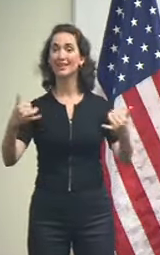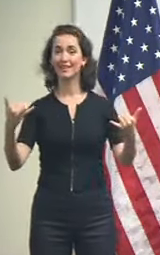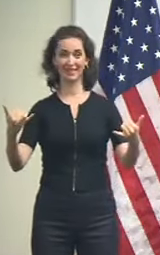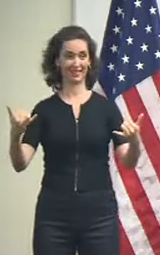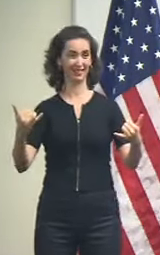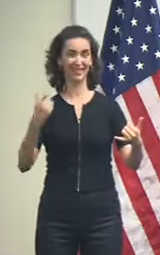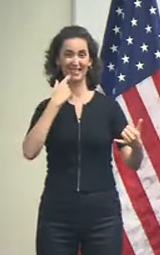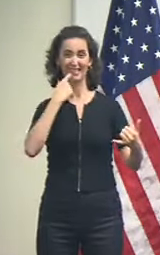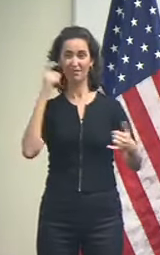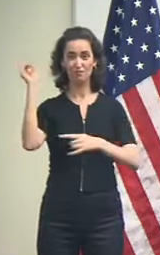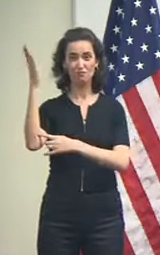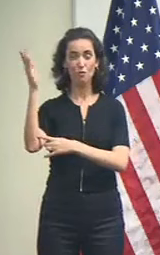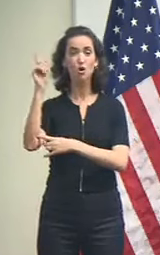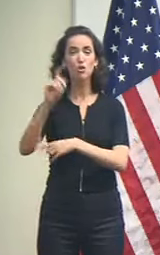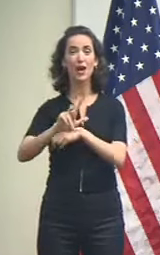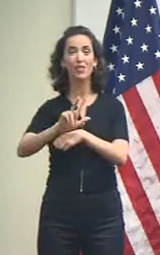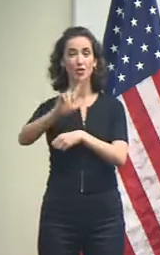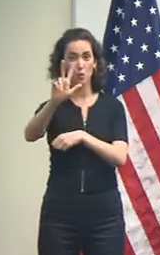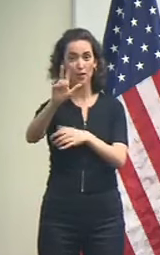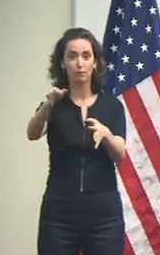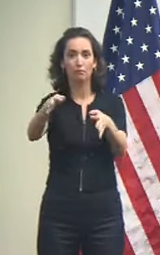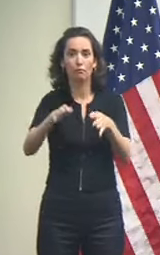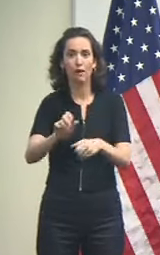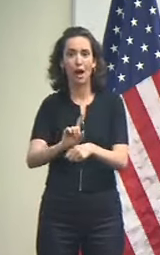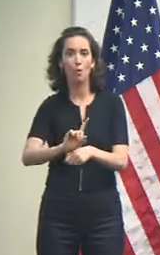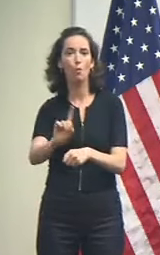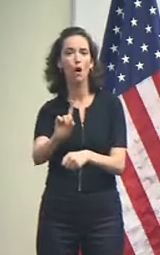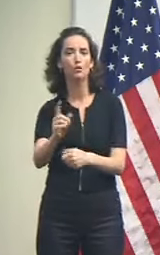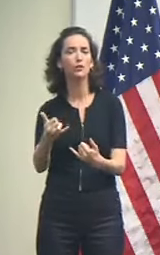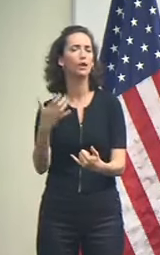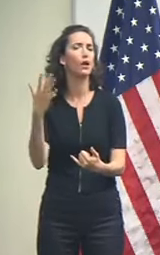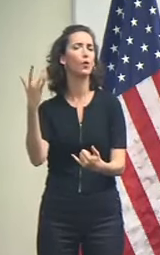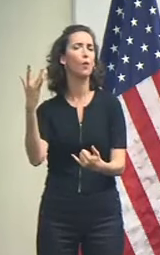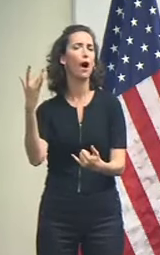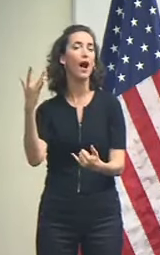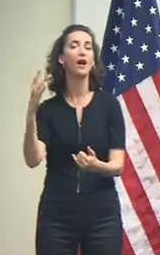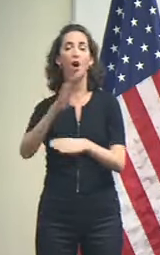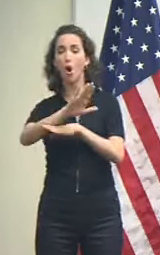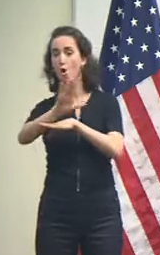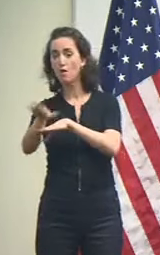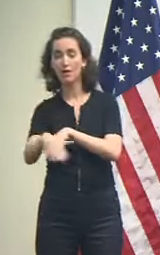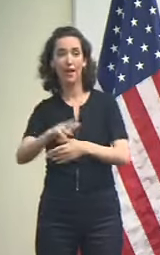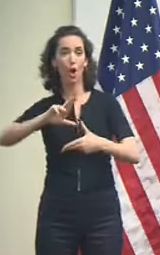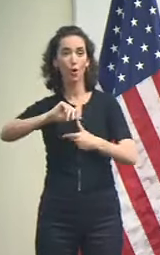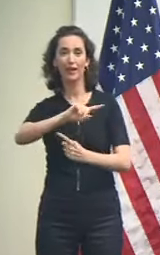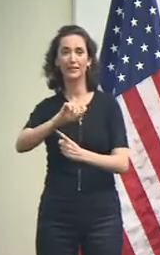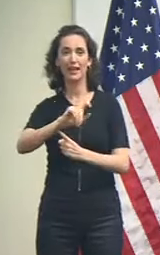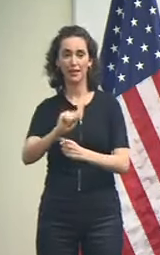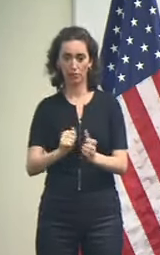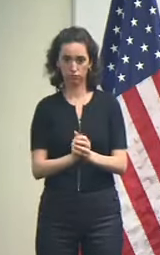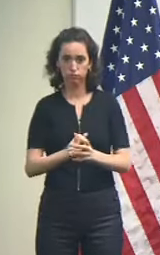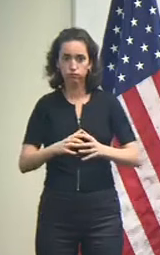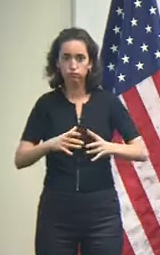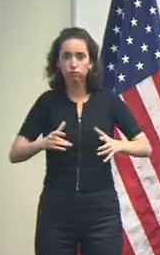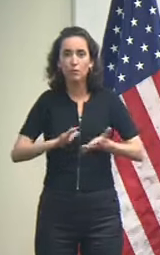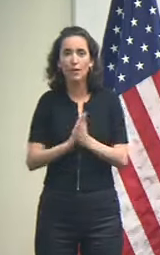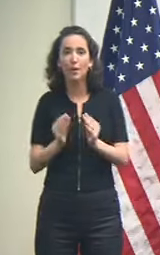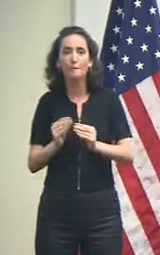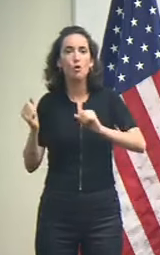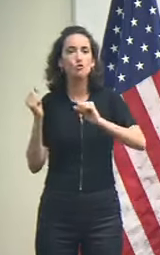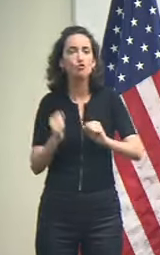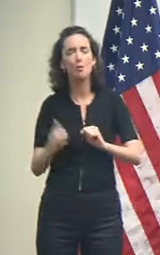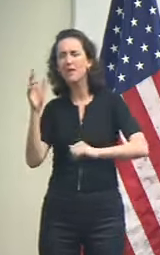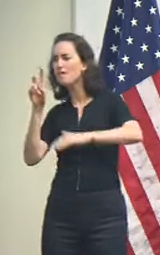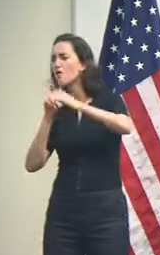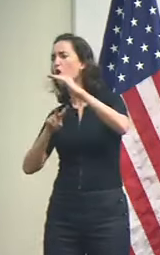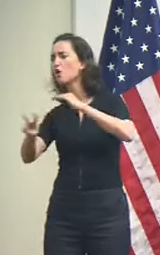from 3 to 1 is because overnight, Hurricane Zeta both began strengthening beyond what was forecasted